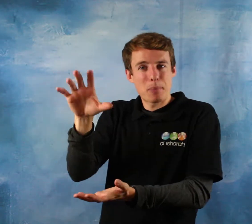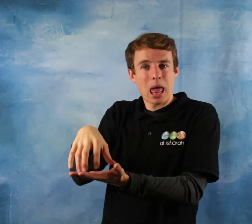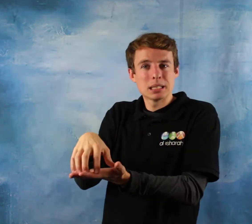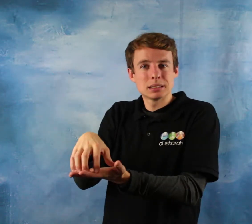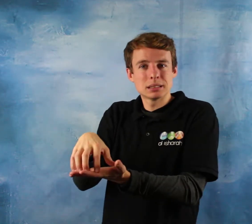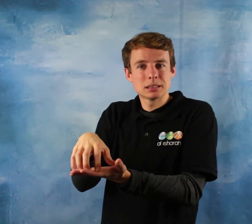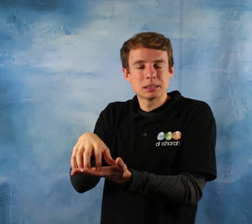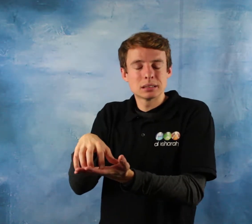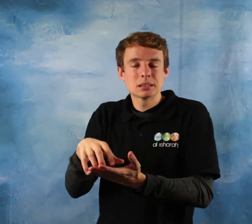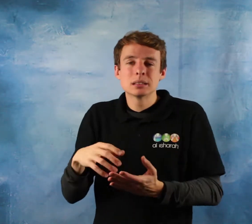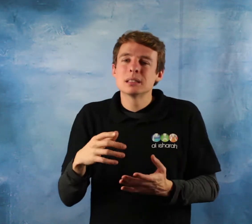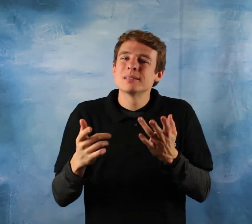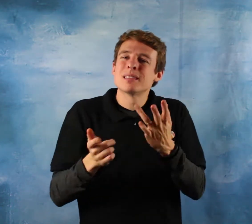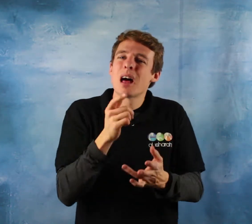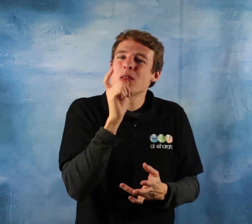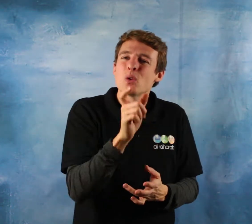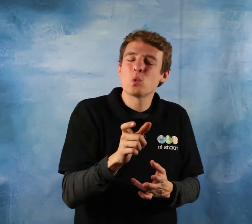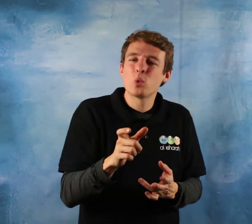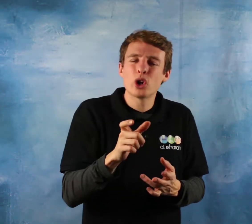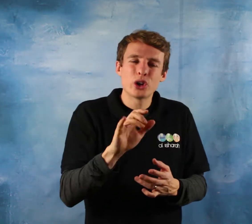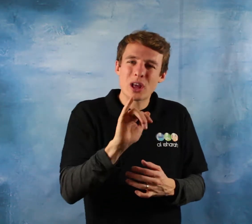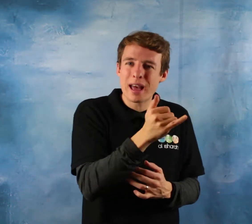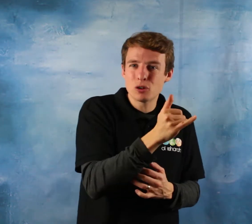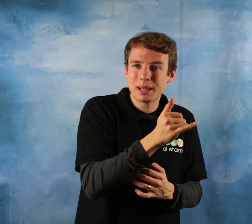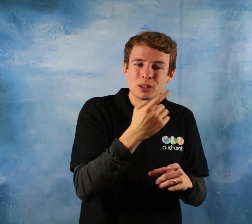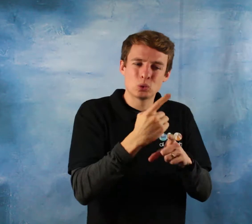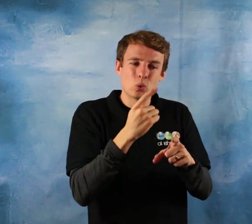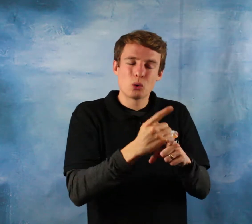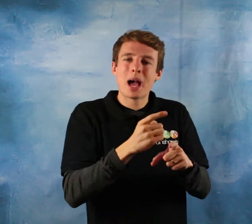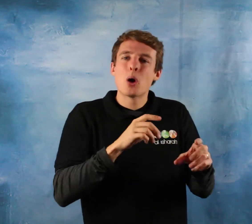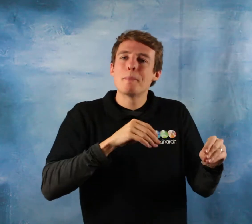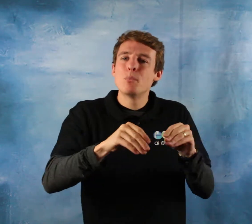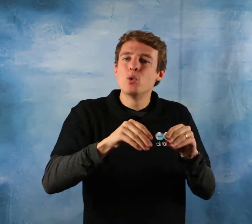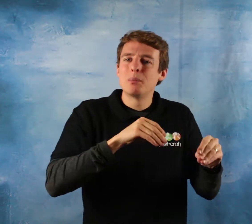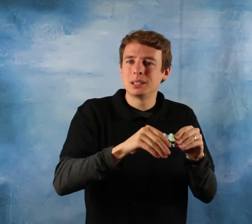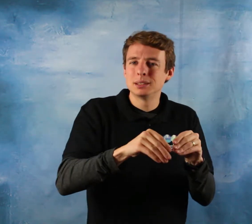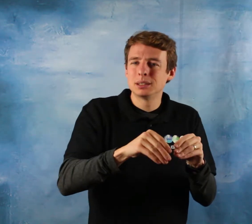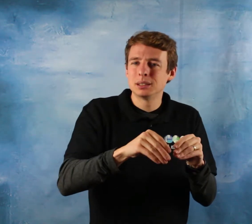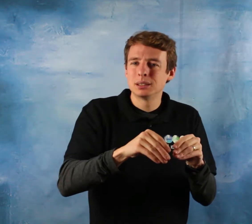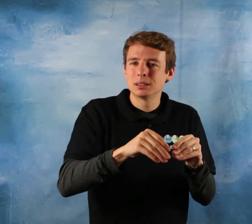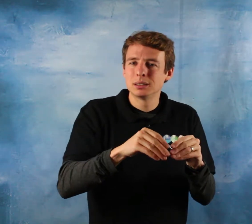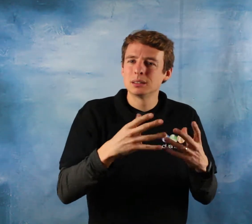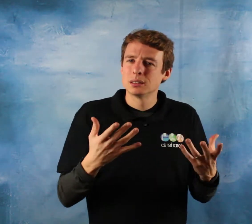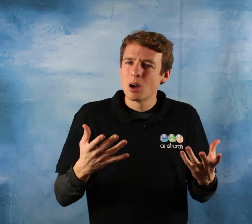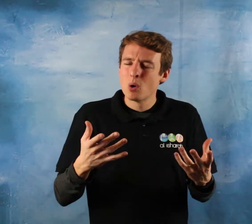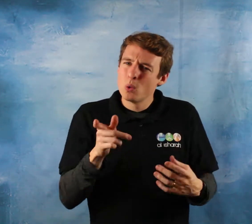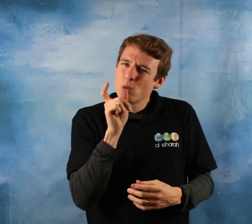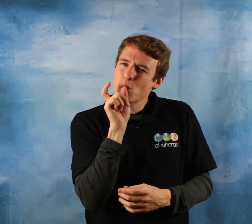harakah, of movement so it denotes meanings of peace and serenity